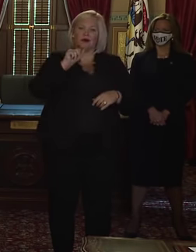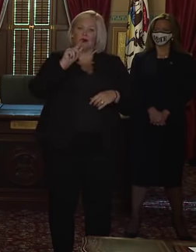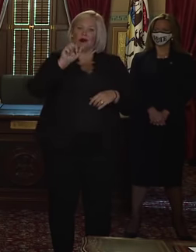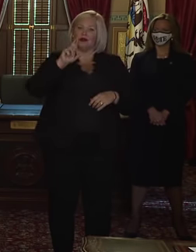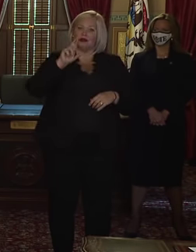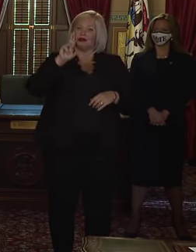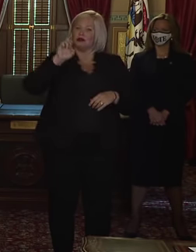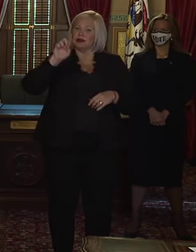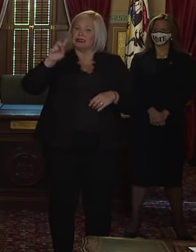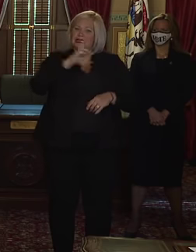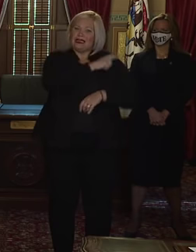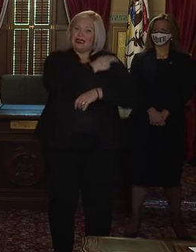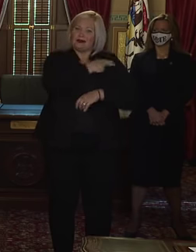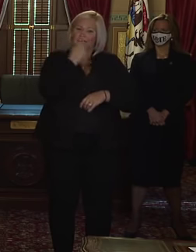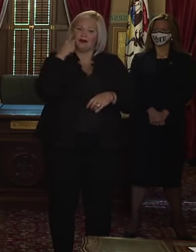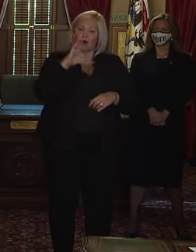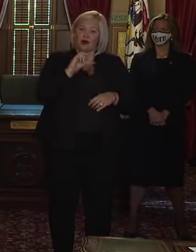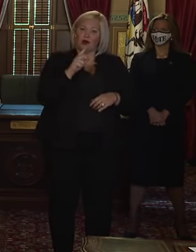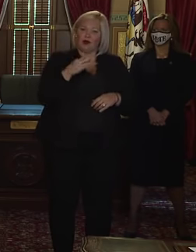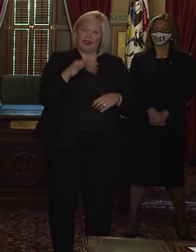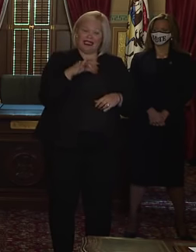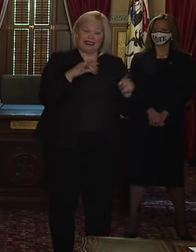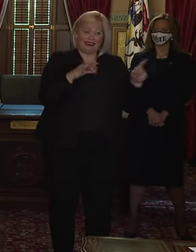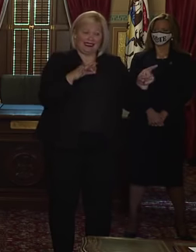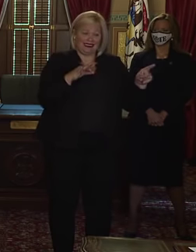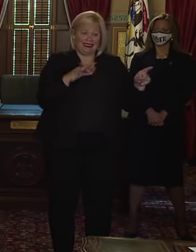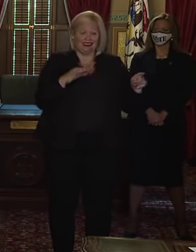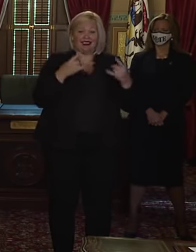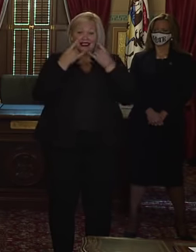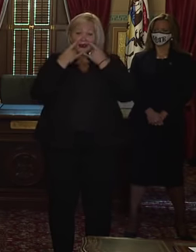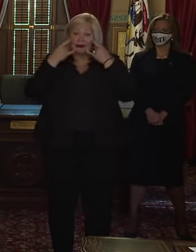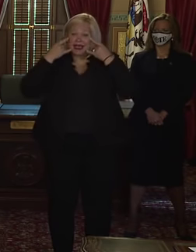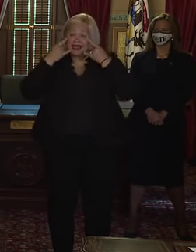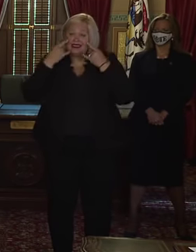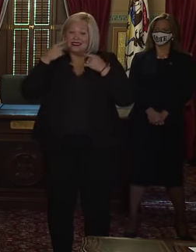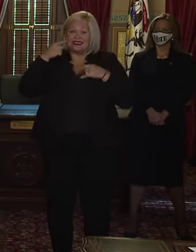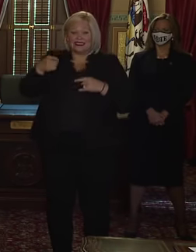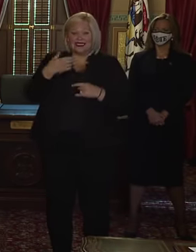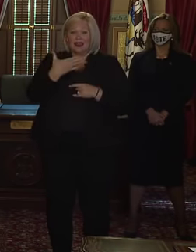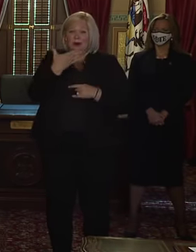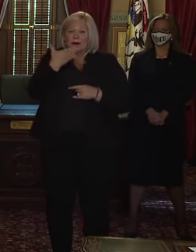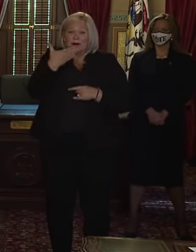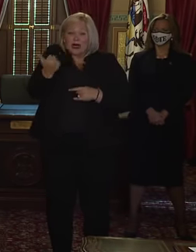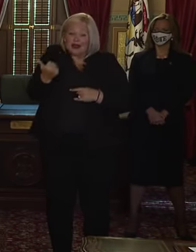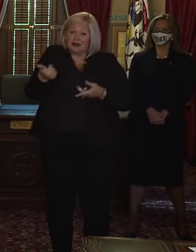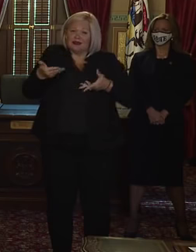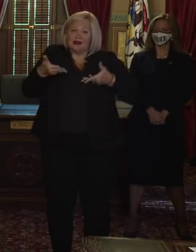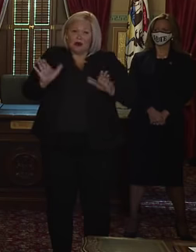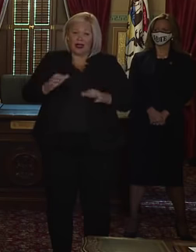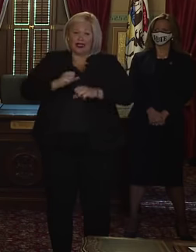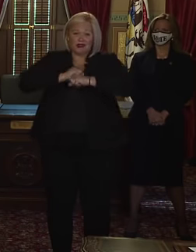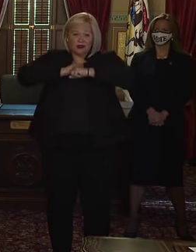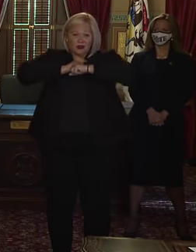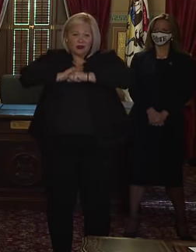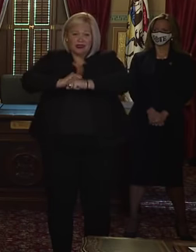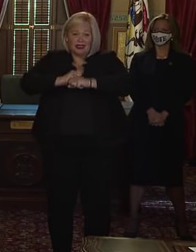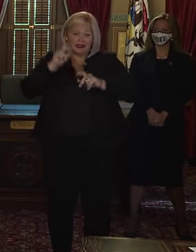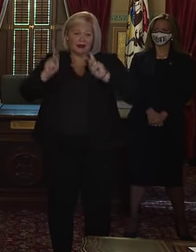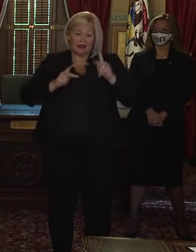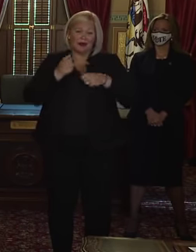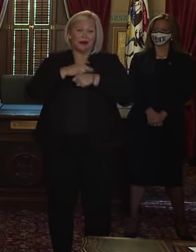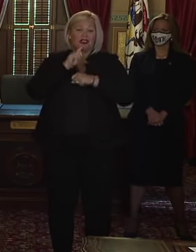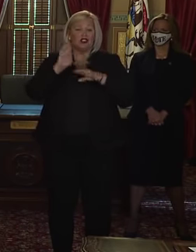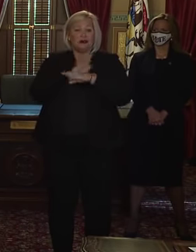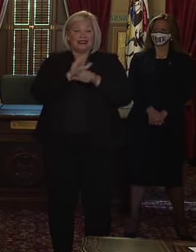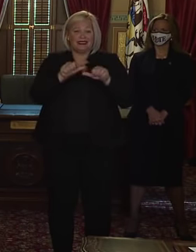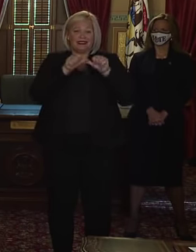-19. A mask remains the best tool we have to keep our businesses open. A